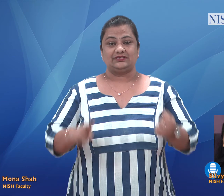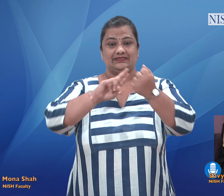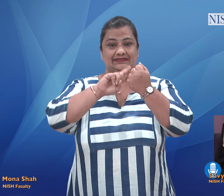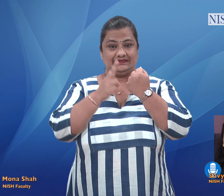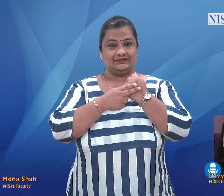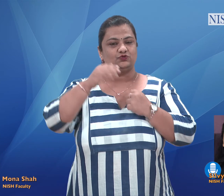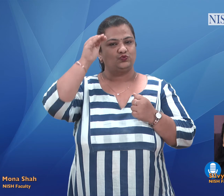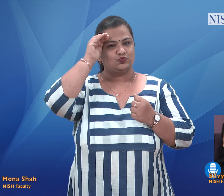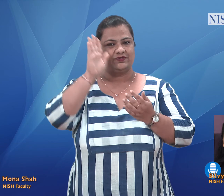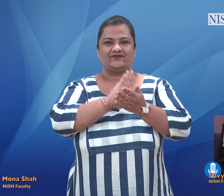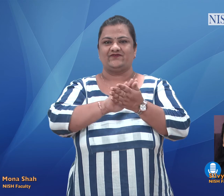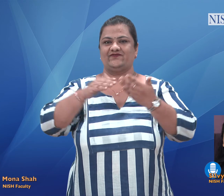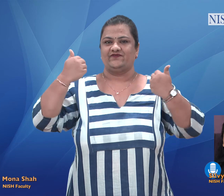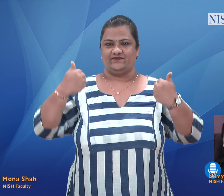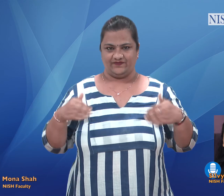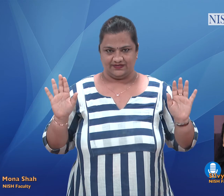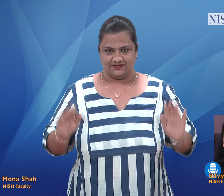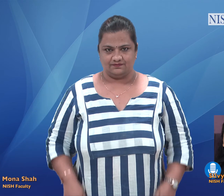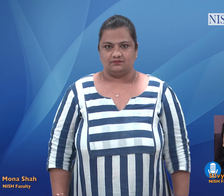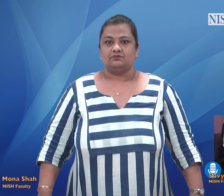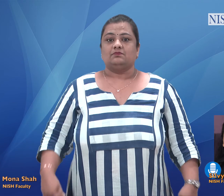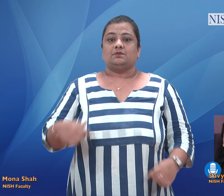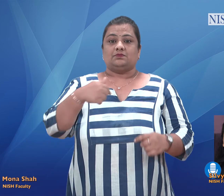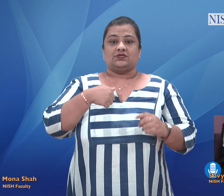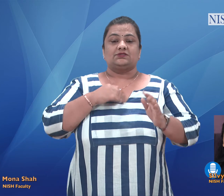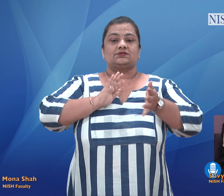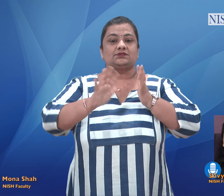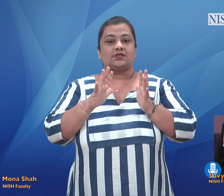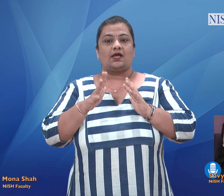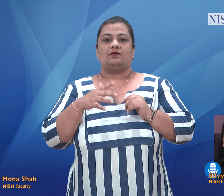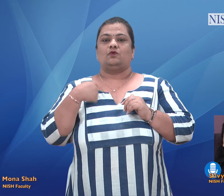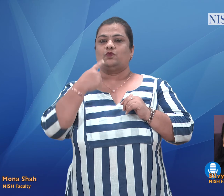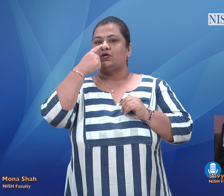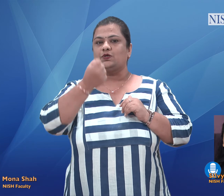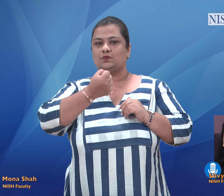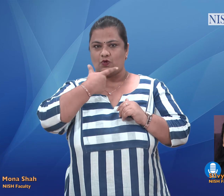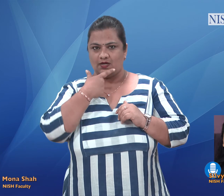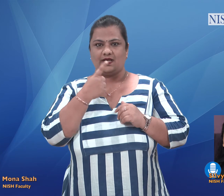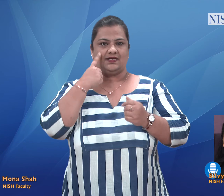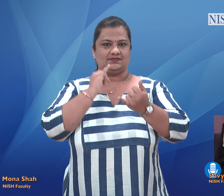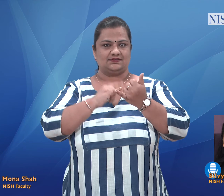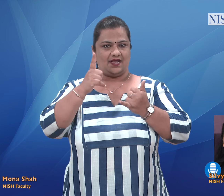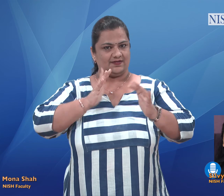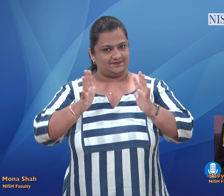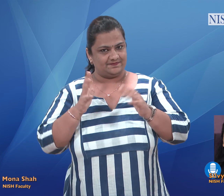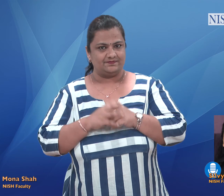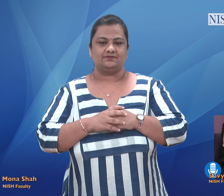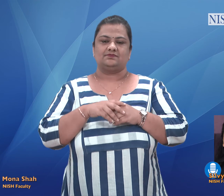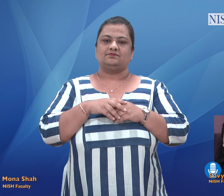With this news, we come to the end of Niche News Weekly Broadcast. I am Moina Shah, ISL Faculty at Niche, signing the news for